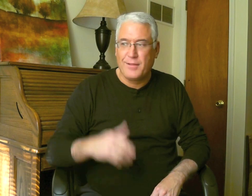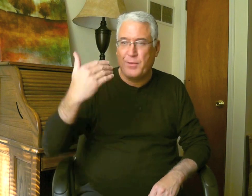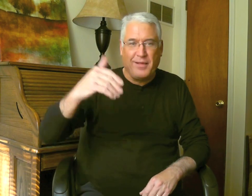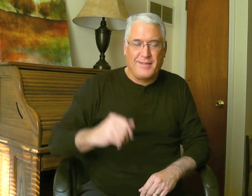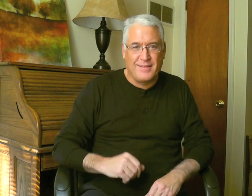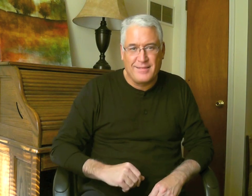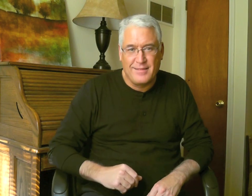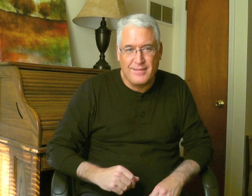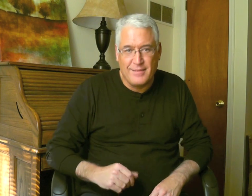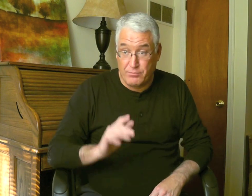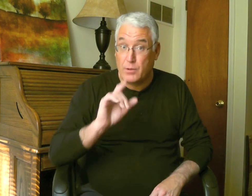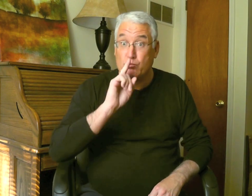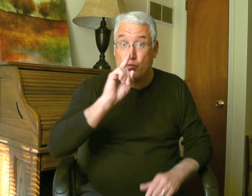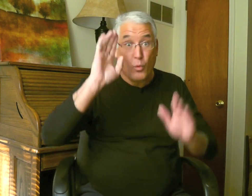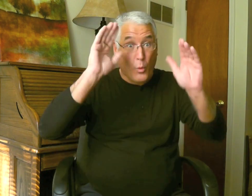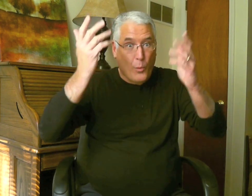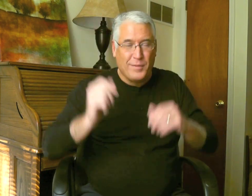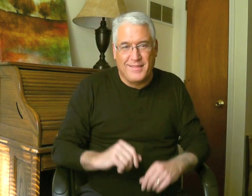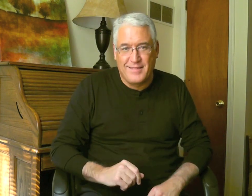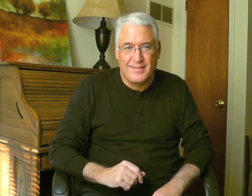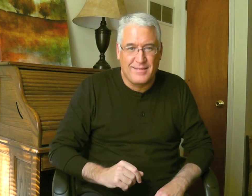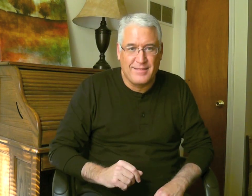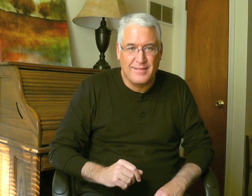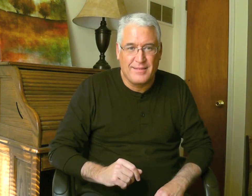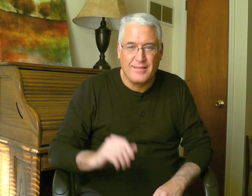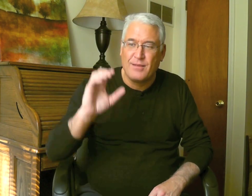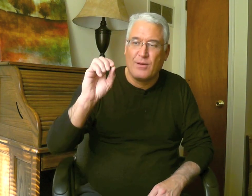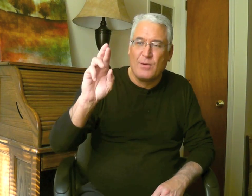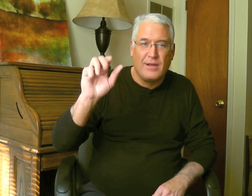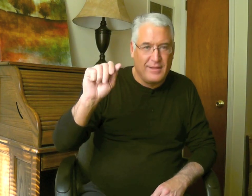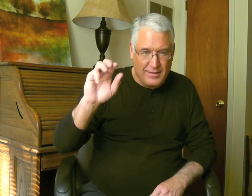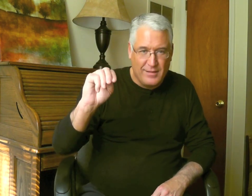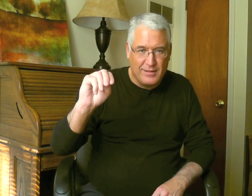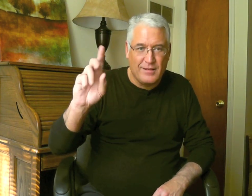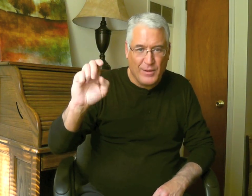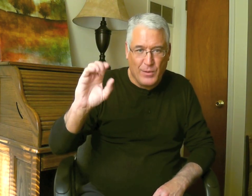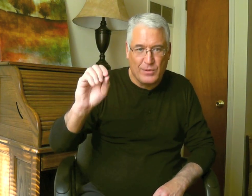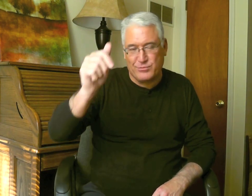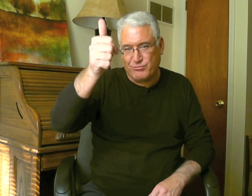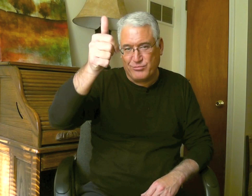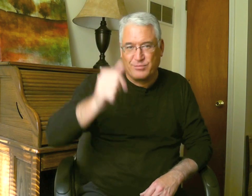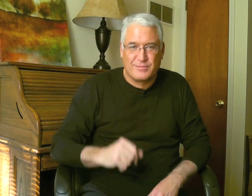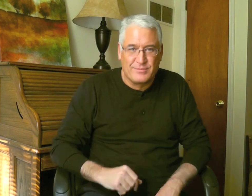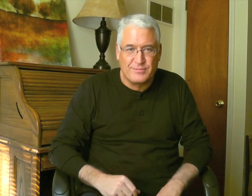Our lives will be full in heaven. That's our assured hope. Quorum Dio.